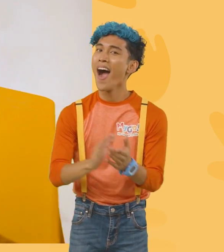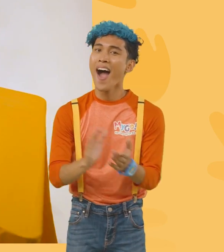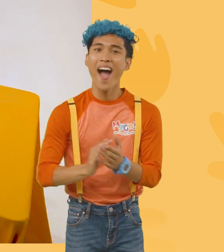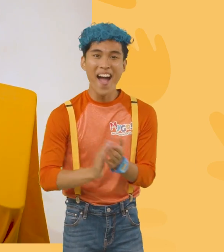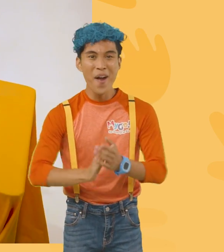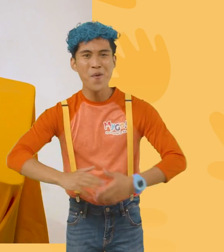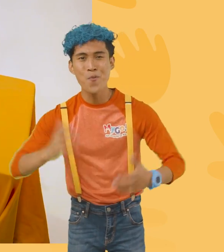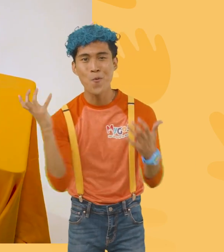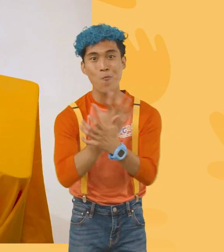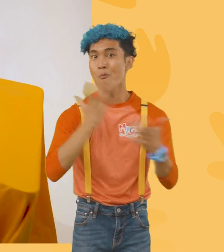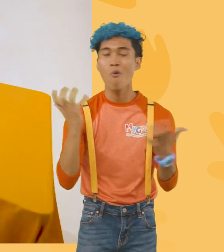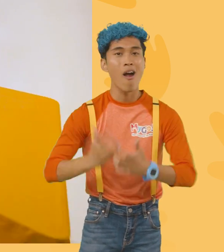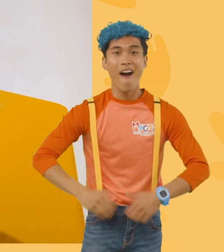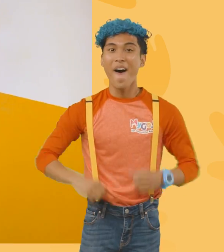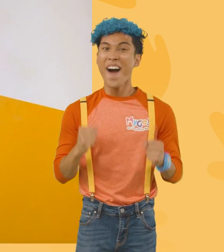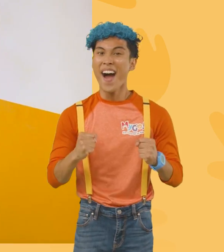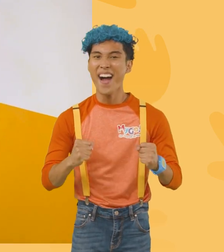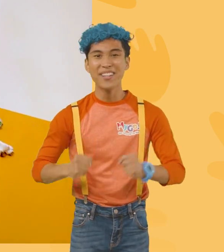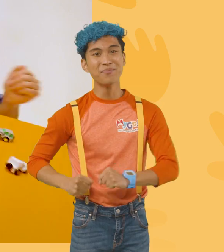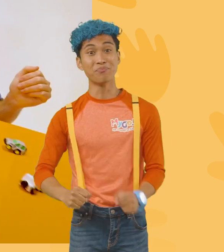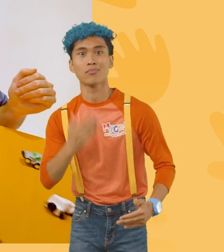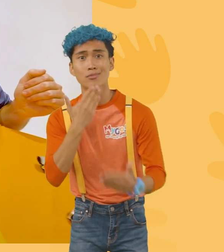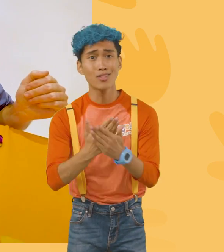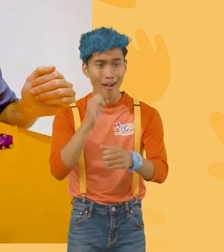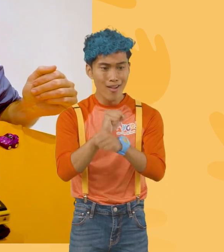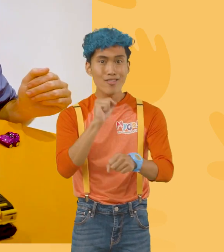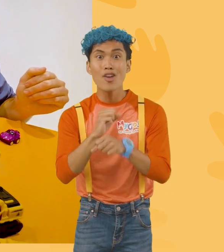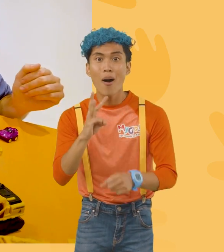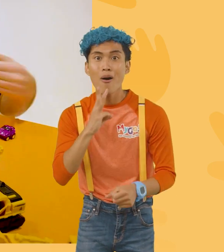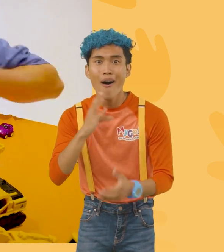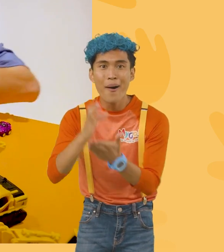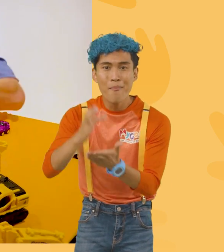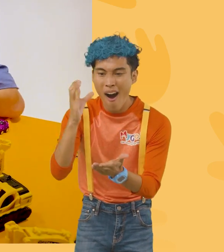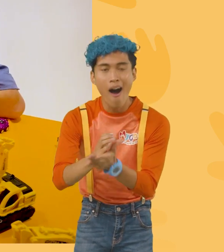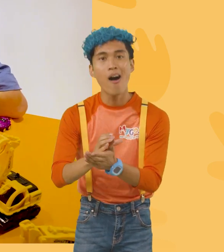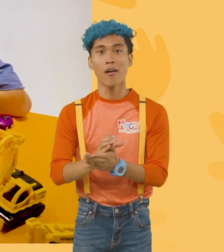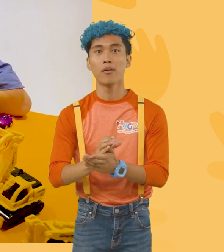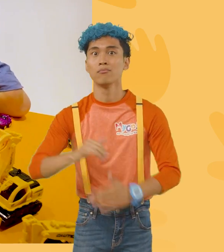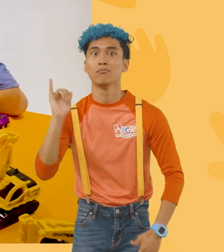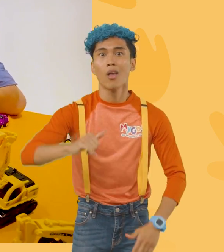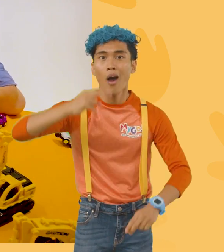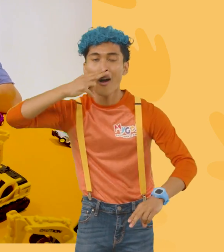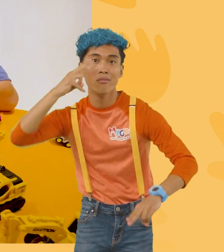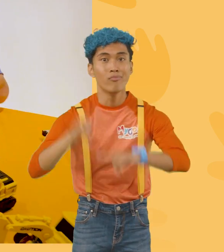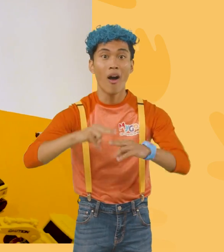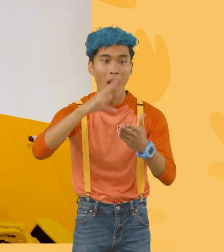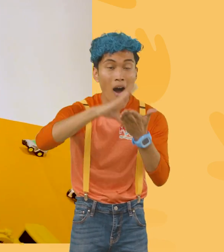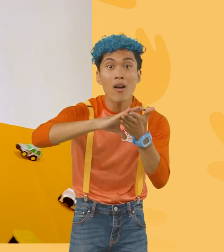Wow, wow, good job water bottle, wow, that was so much fun learning